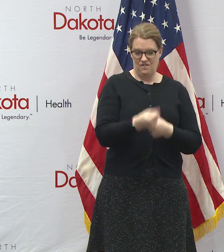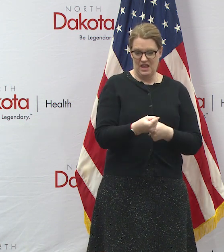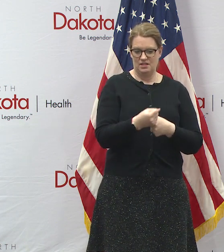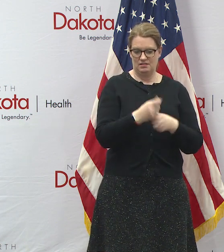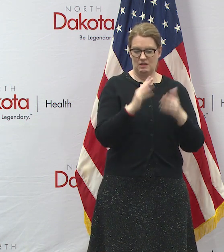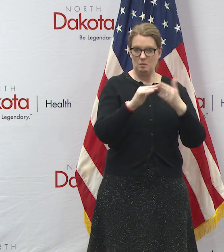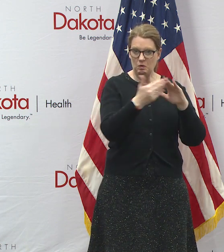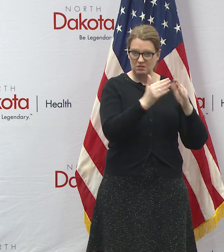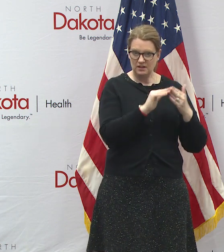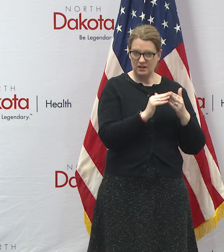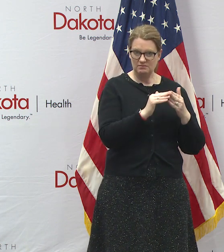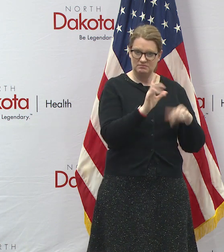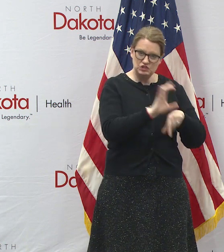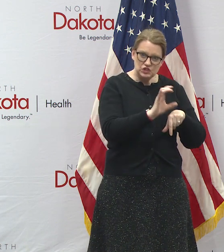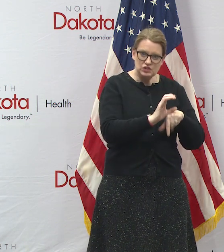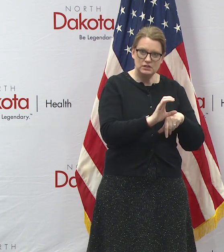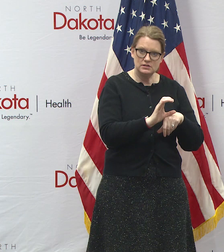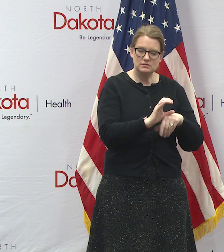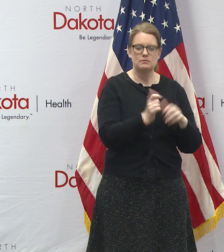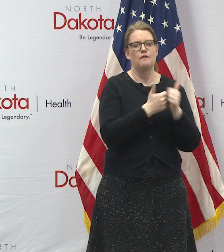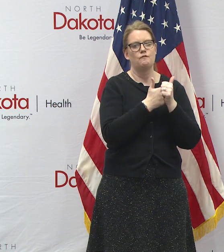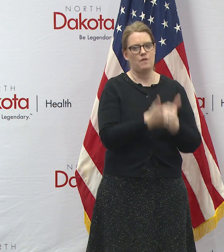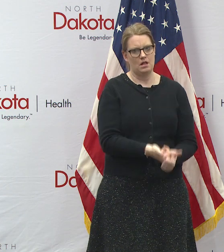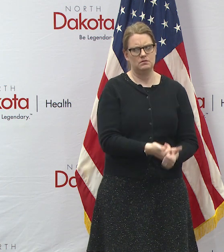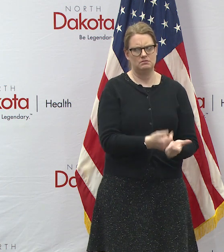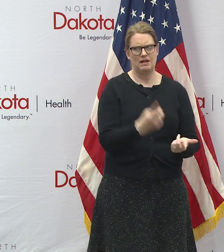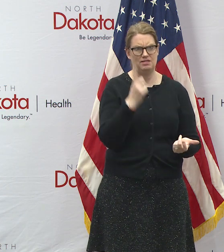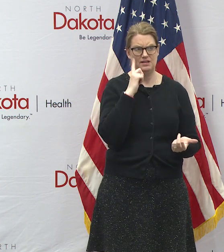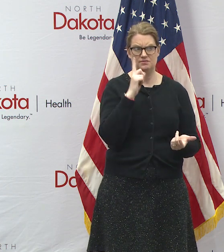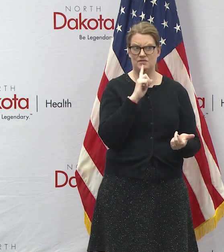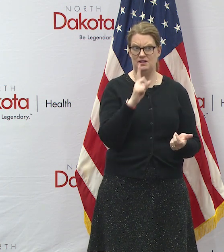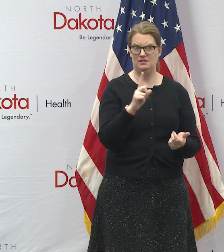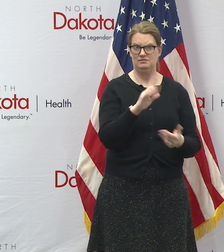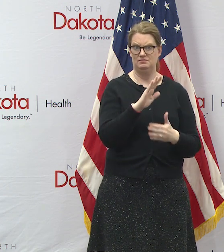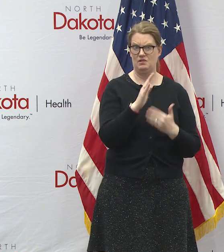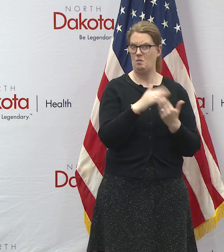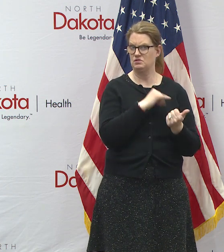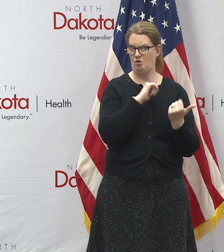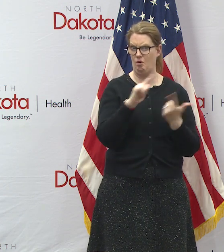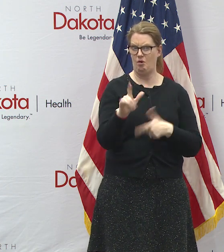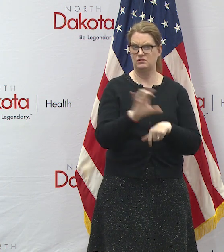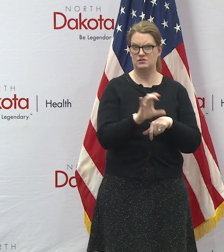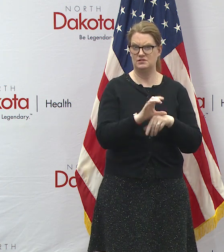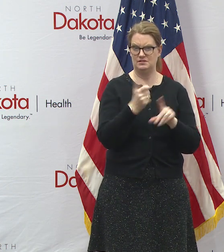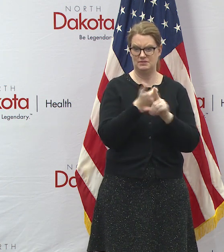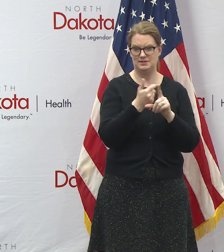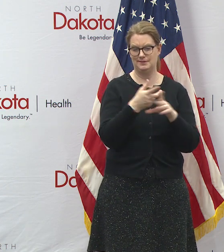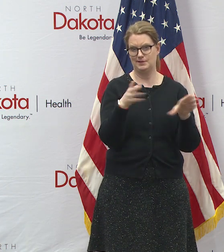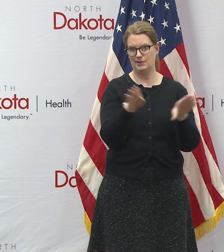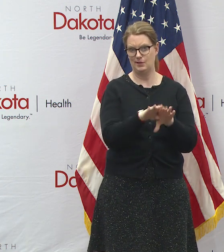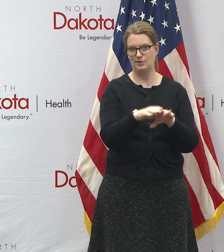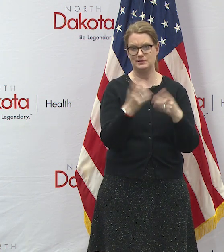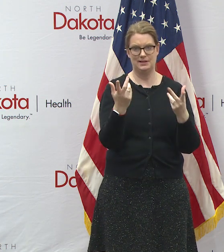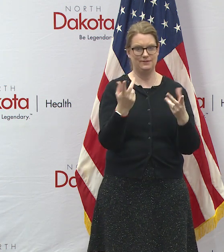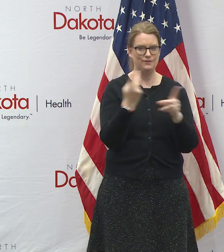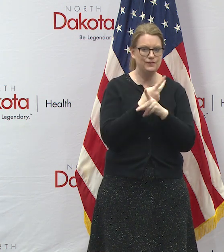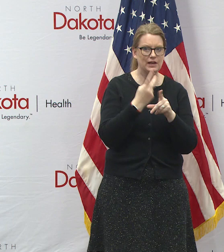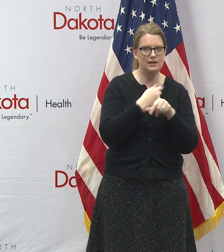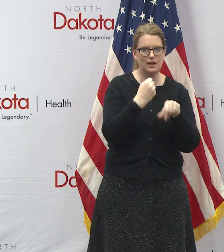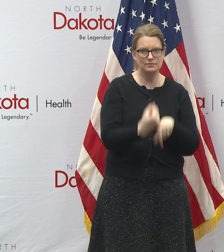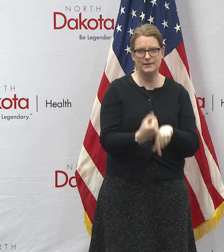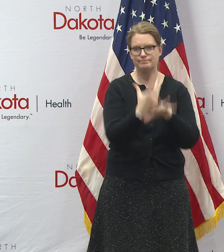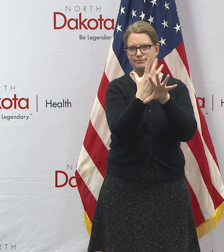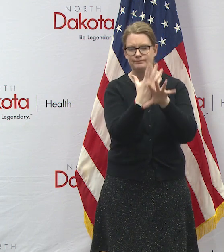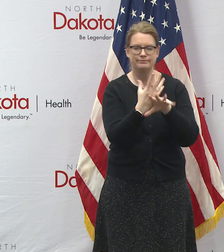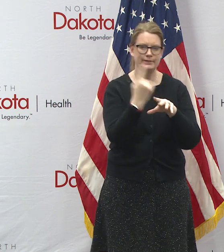weekend uh you know complied i think almost completely across the state found other ways to deliver uh their messages and stay connected